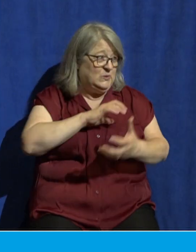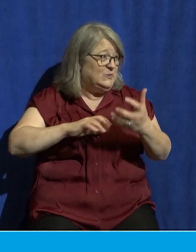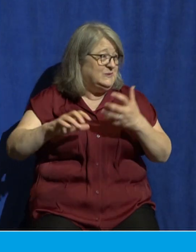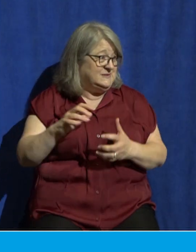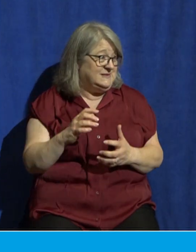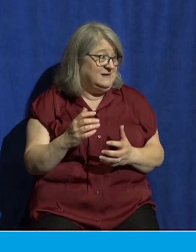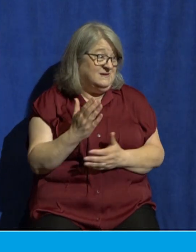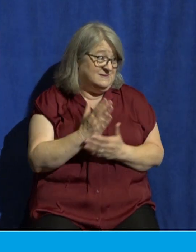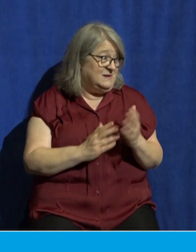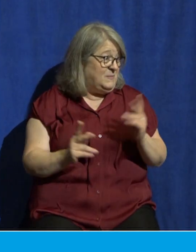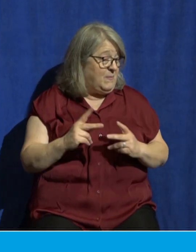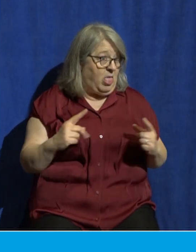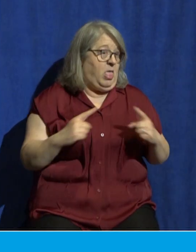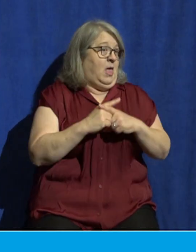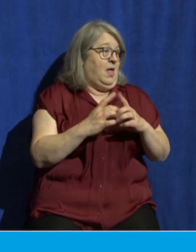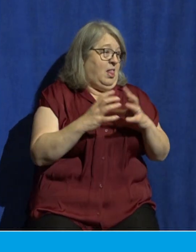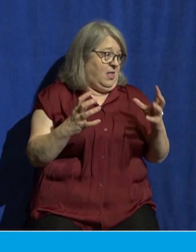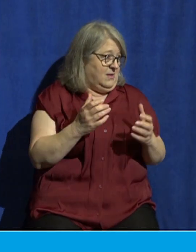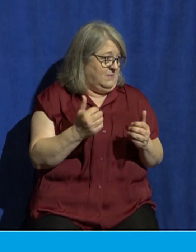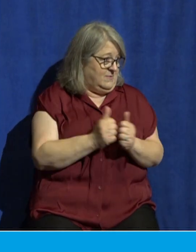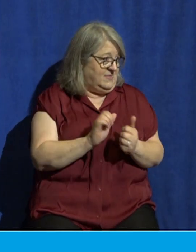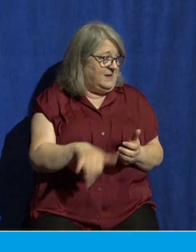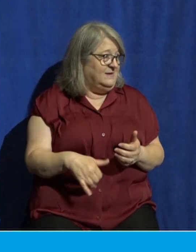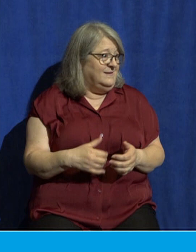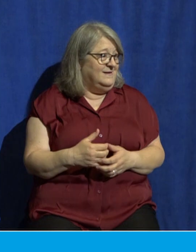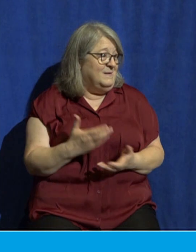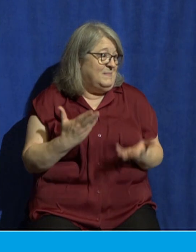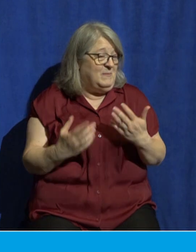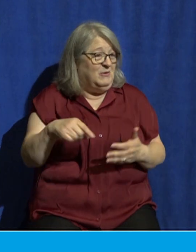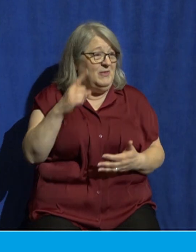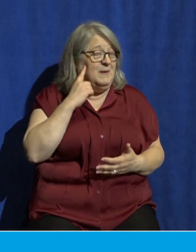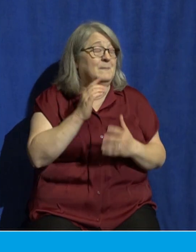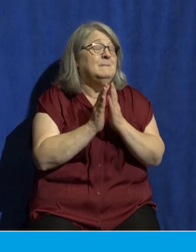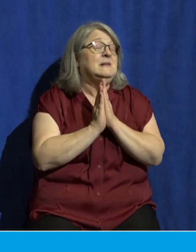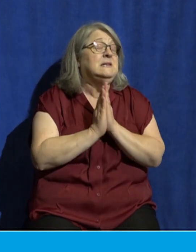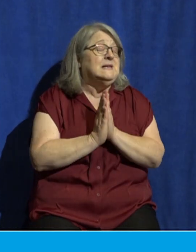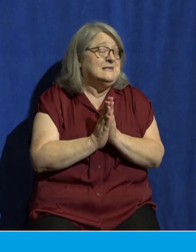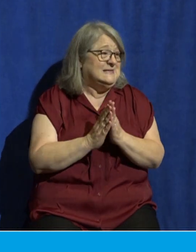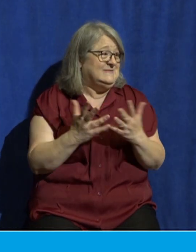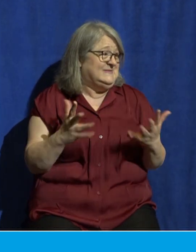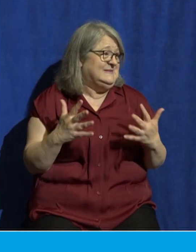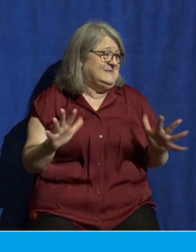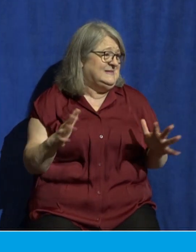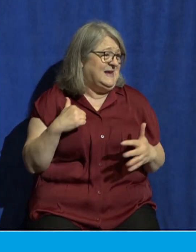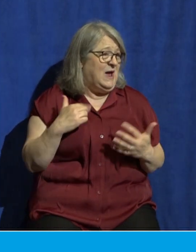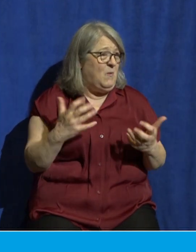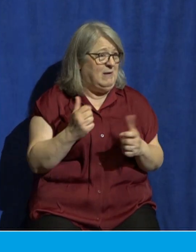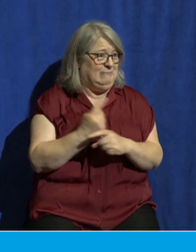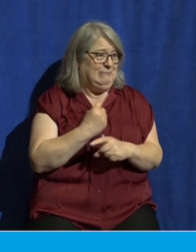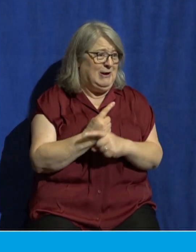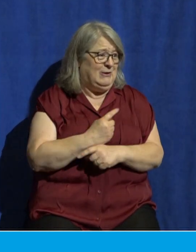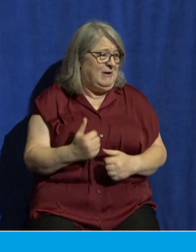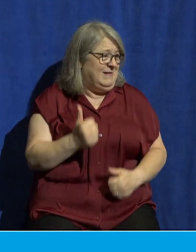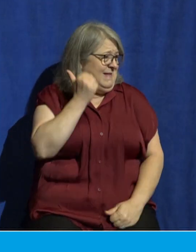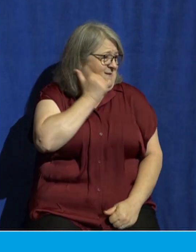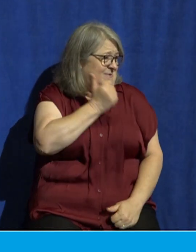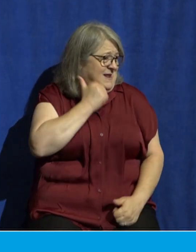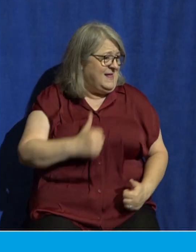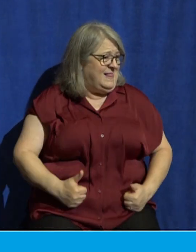going be like, can we please come up for some air? Can we come back to the surface of everyday life and see what in the world does this have to do with me? I